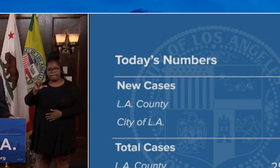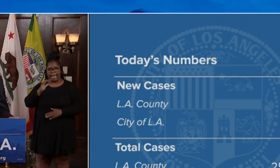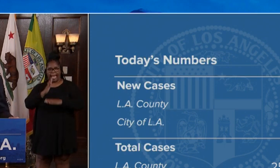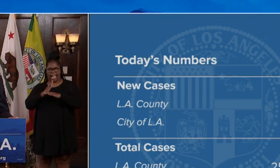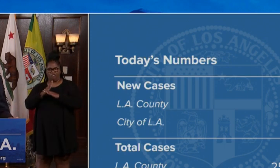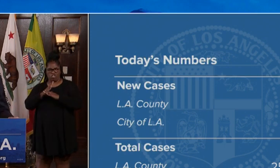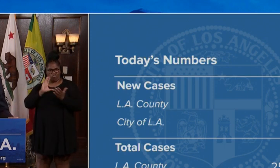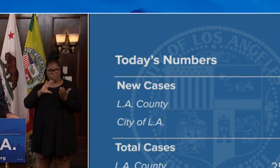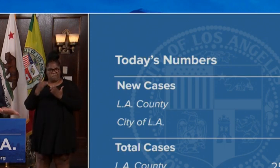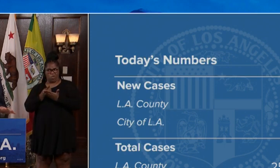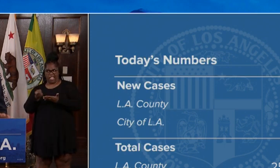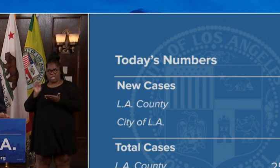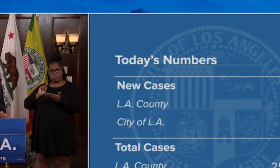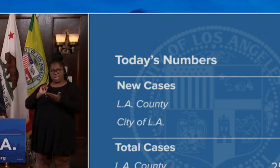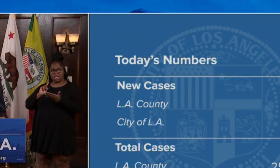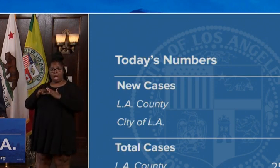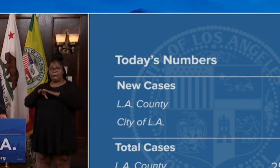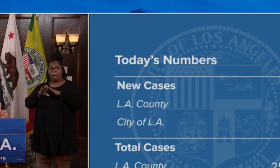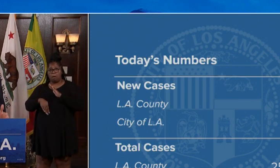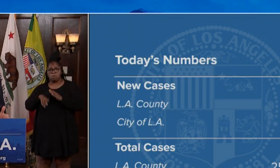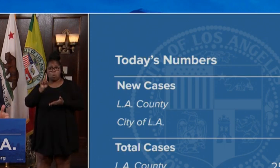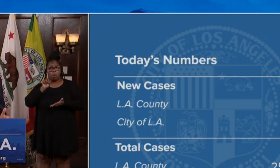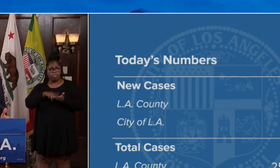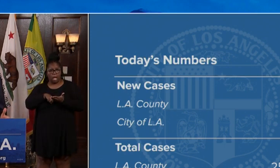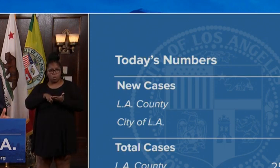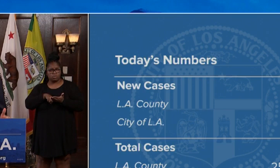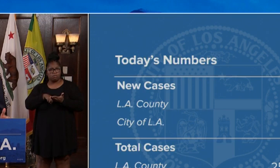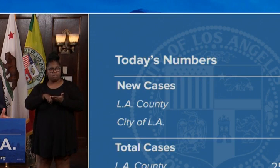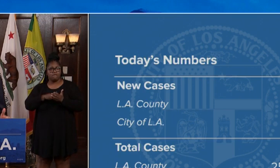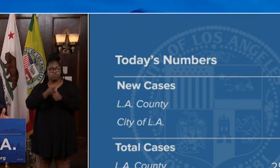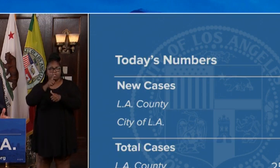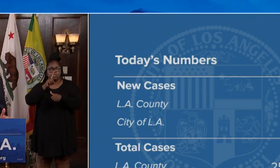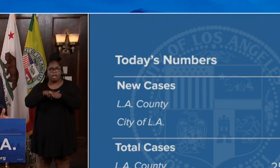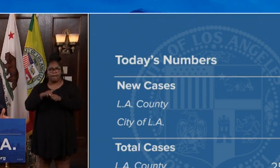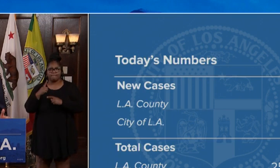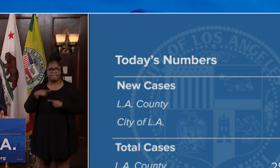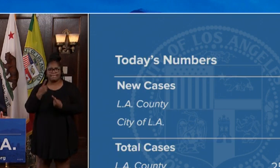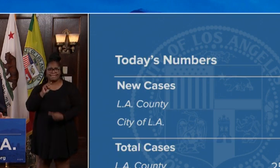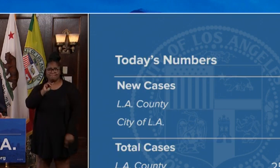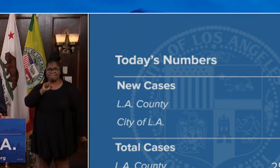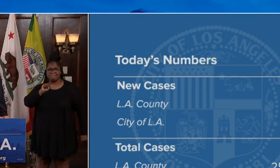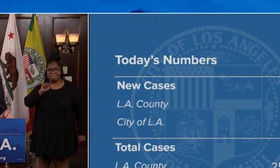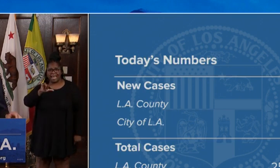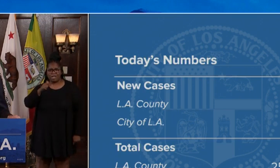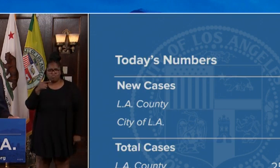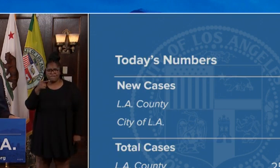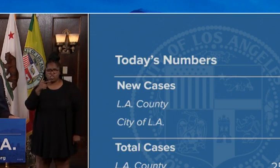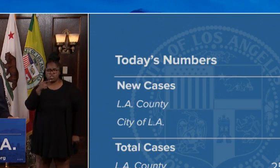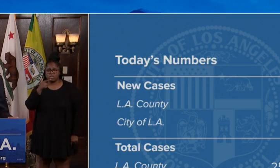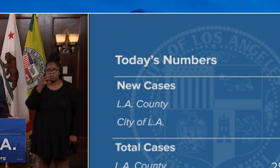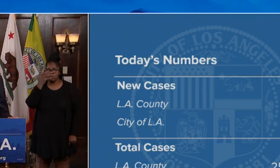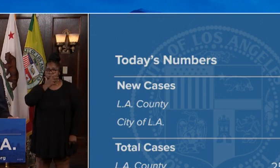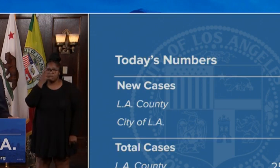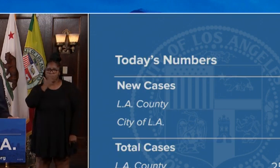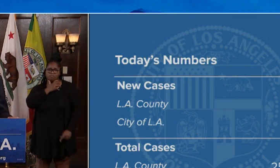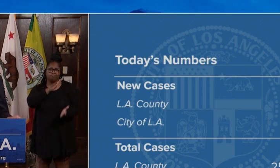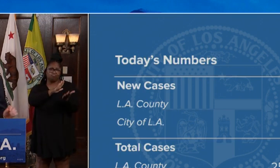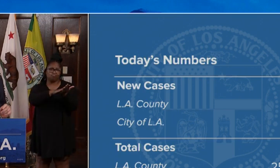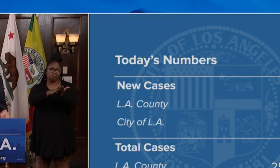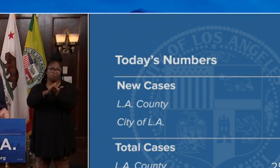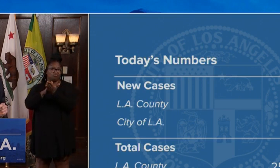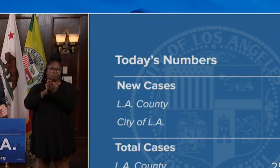week ago has now been under 1,000 for the first time since May 21st. That's a job well done, Los Angeles.